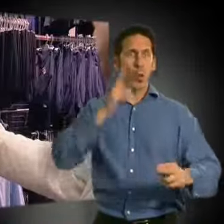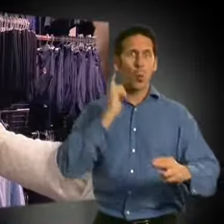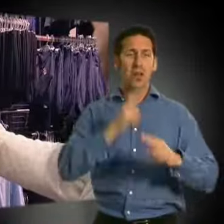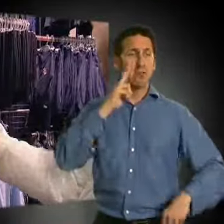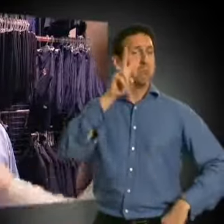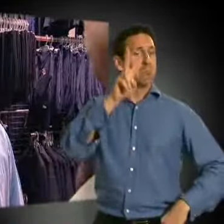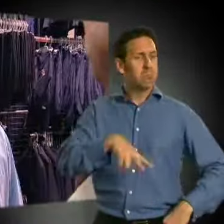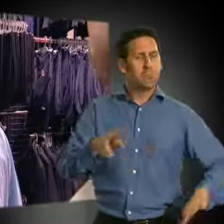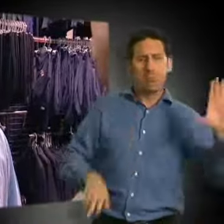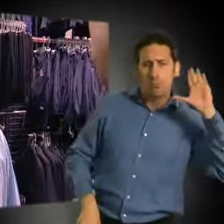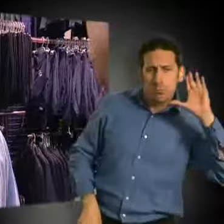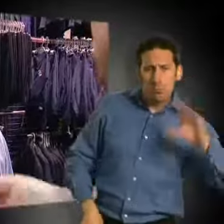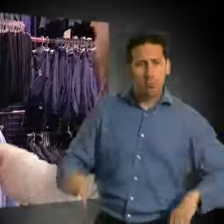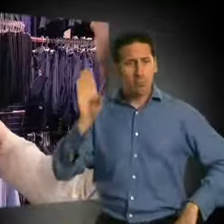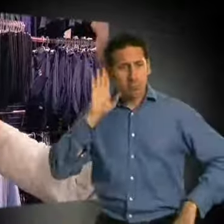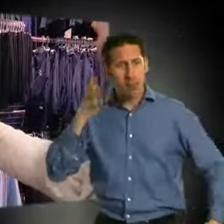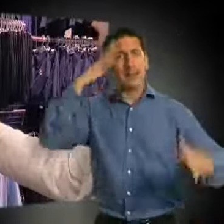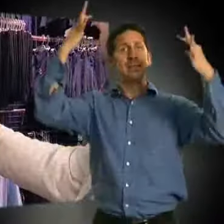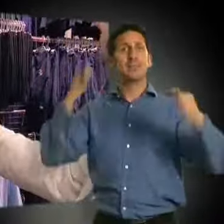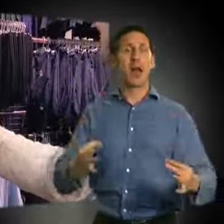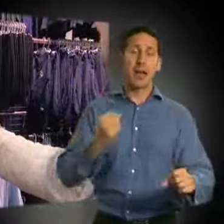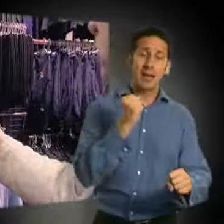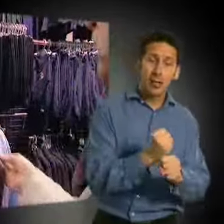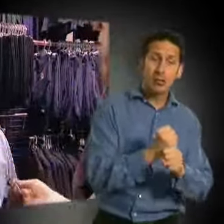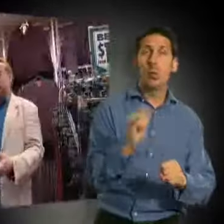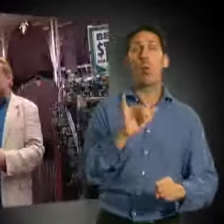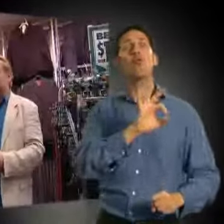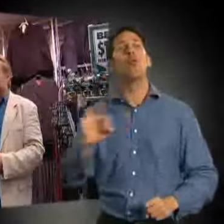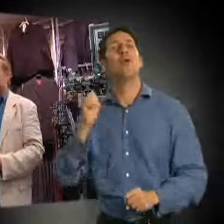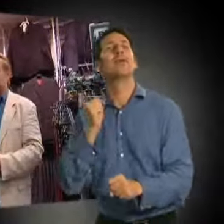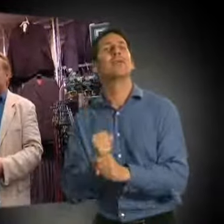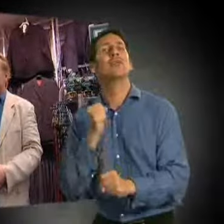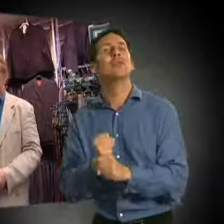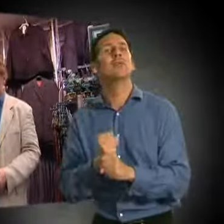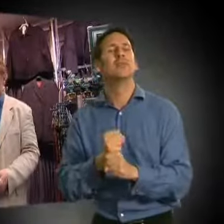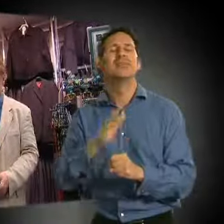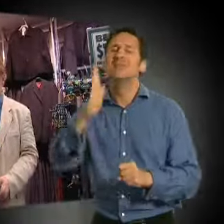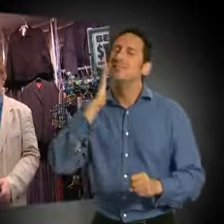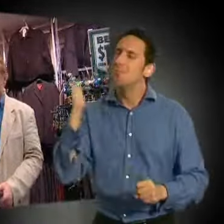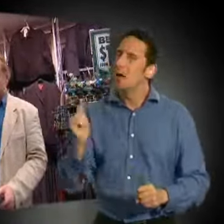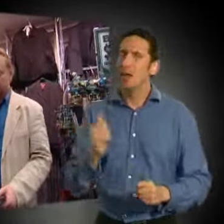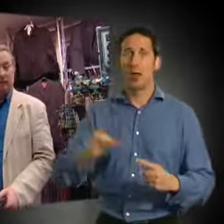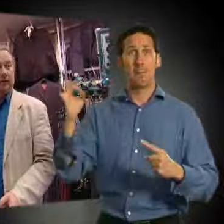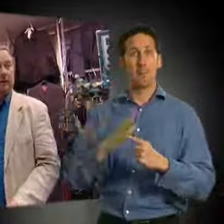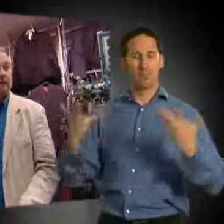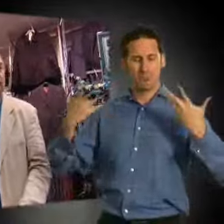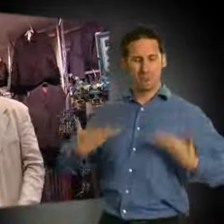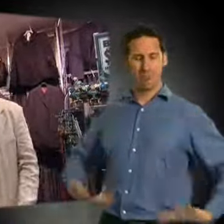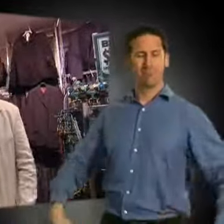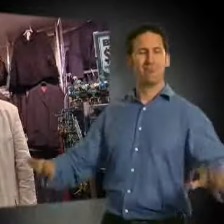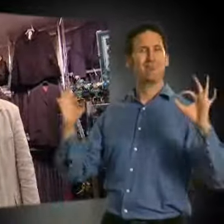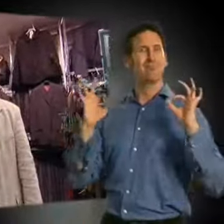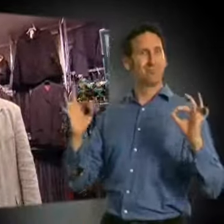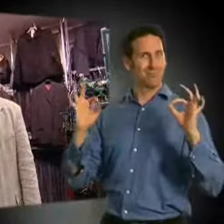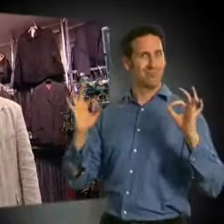may only have five minutes to decide if you're guilty or not. So making the effort to look good can make a big